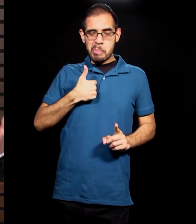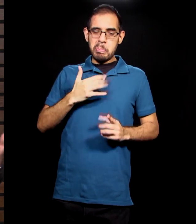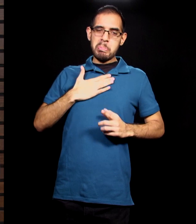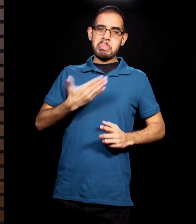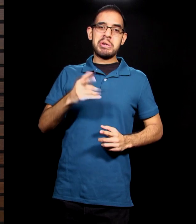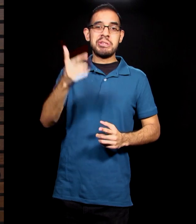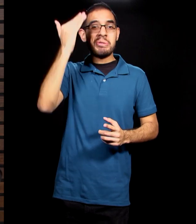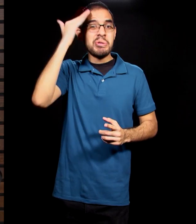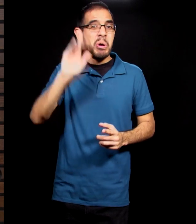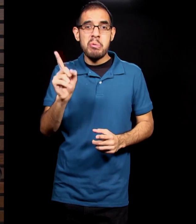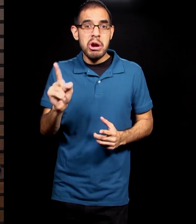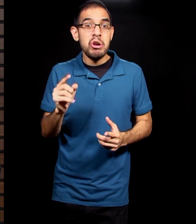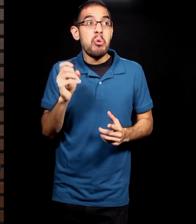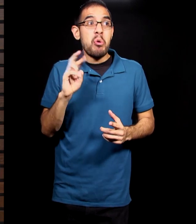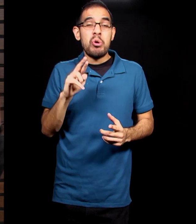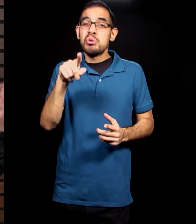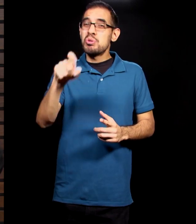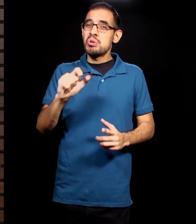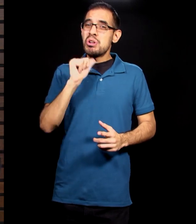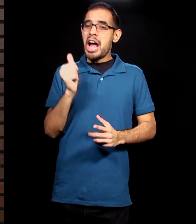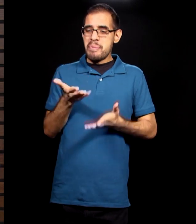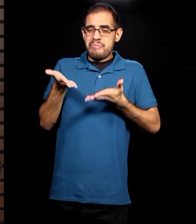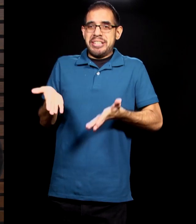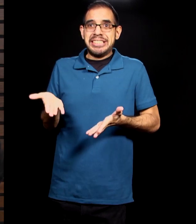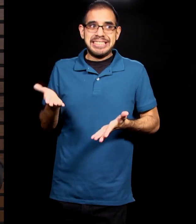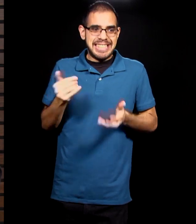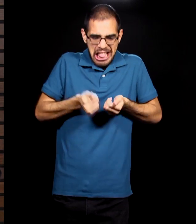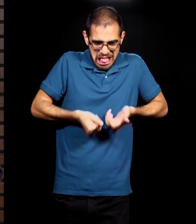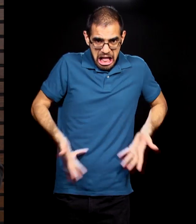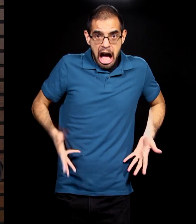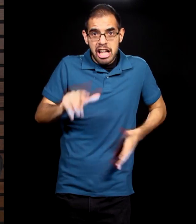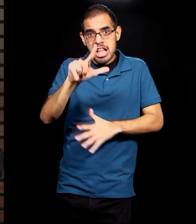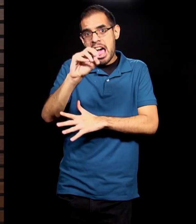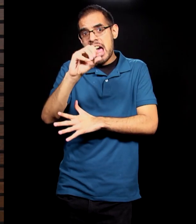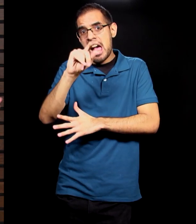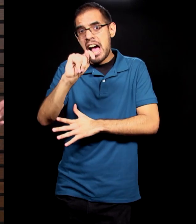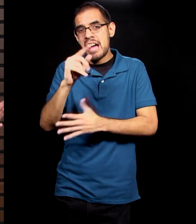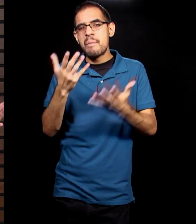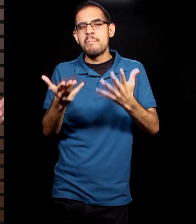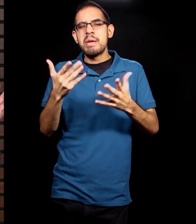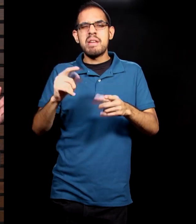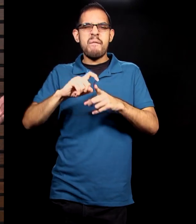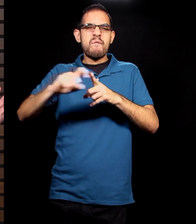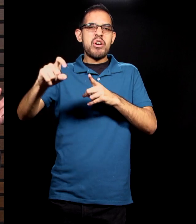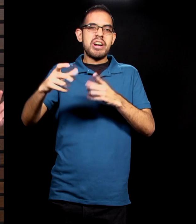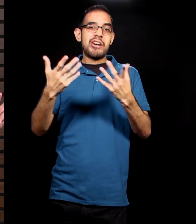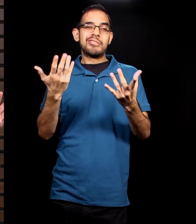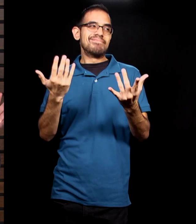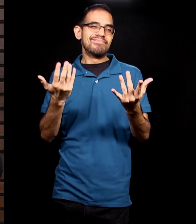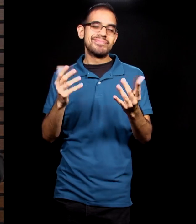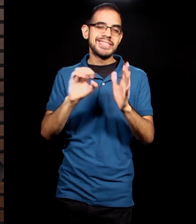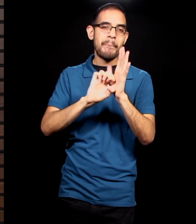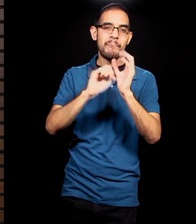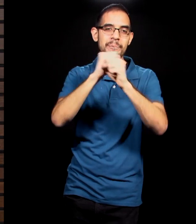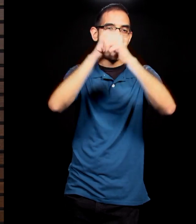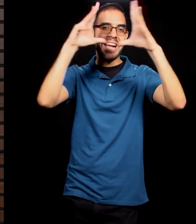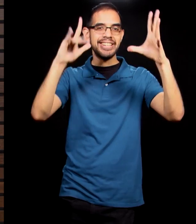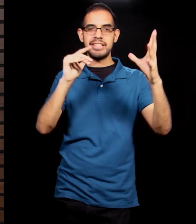not where we should be. Imagine this, that today you received a phone call. And of course, also imagine that we weren't doing social distancing. So you get a phone